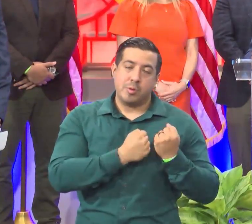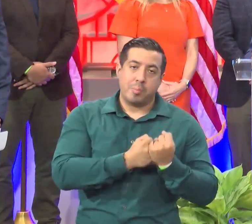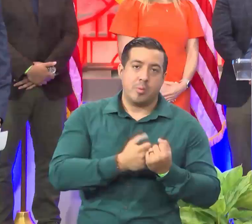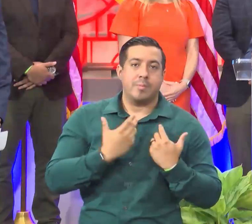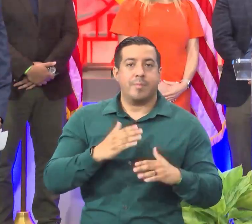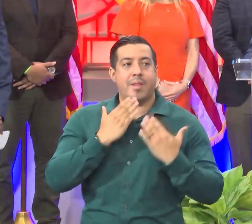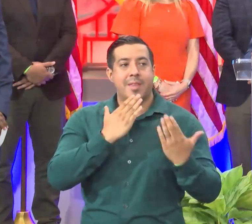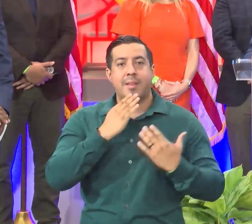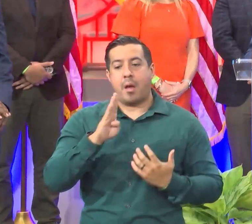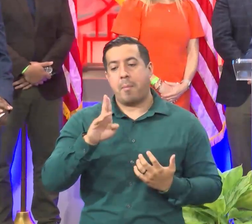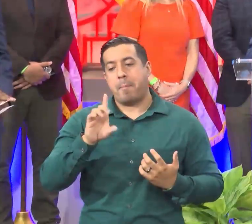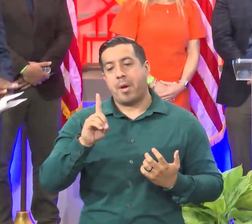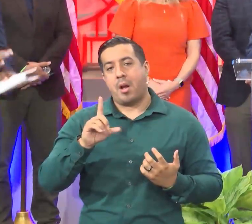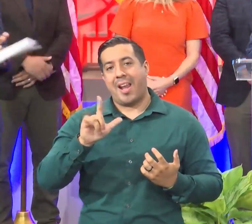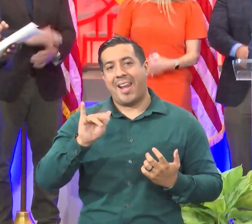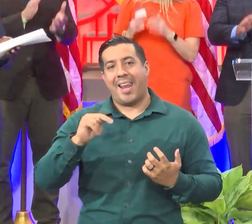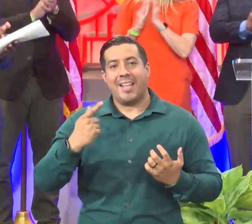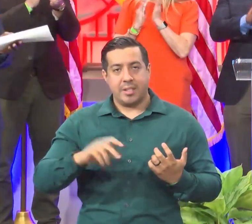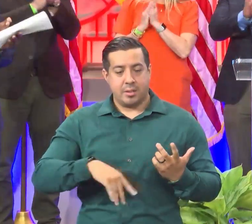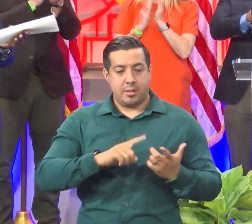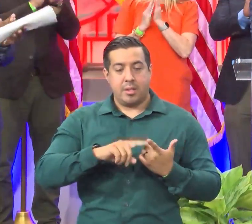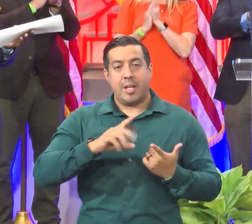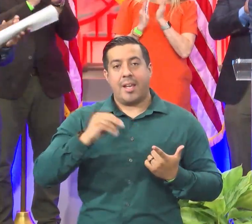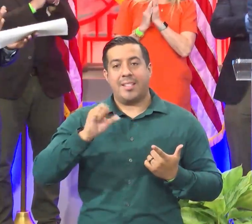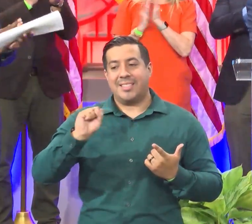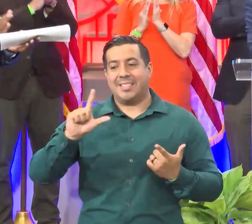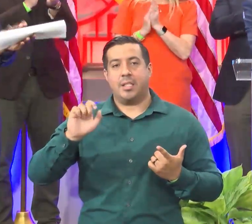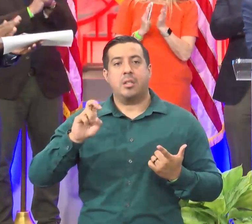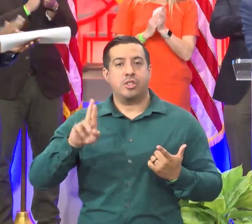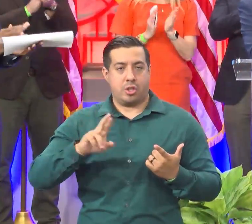give it up to Bud Light Seltzer and Civil Eagle Distributors Houston.